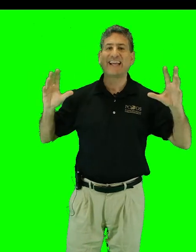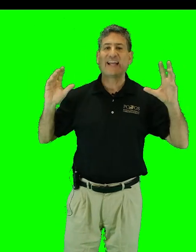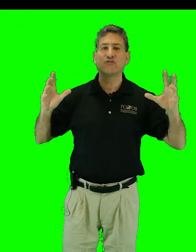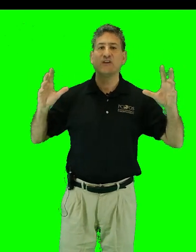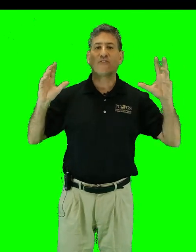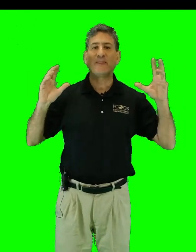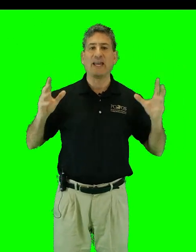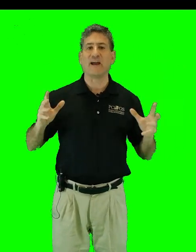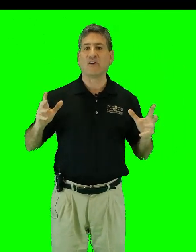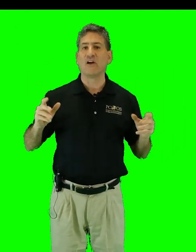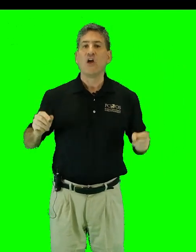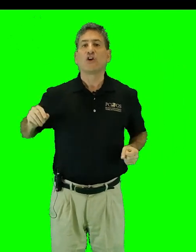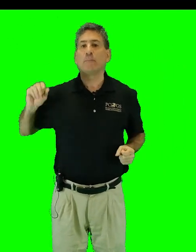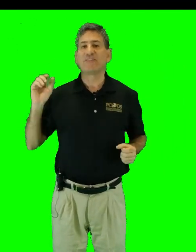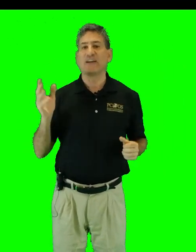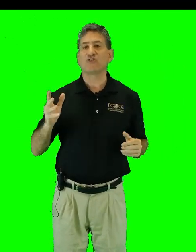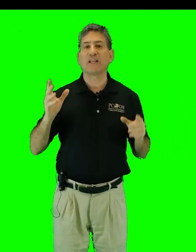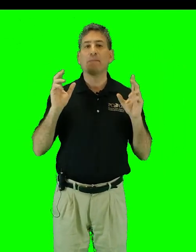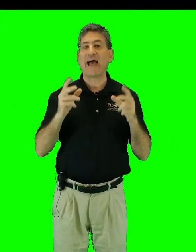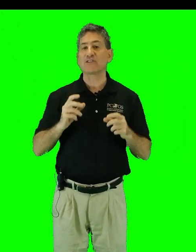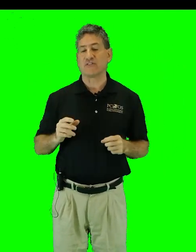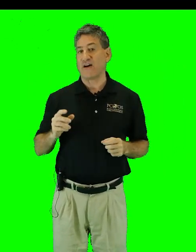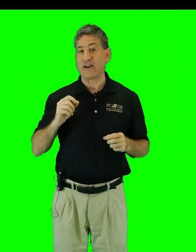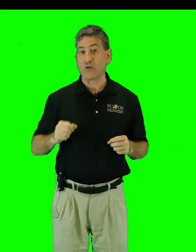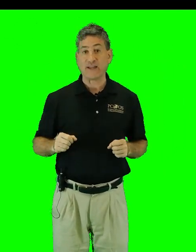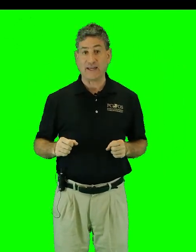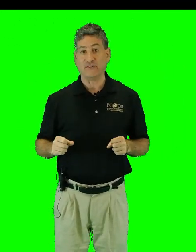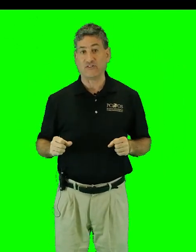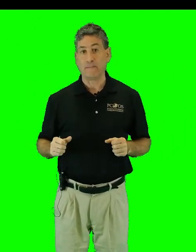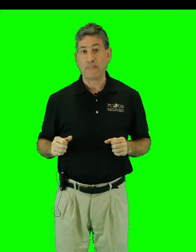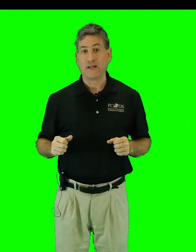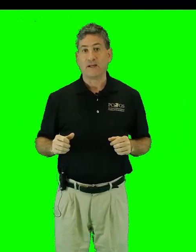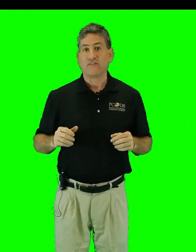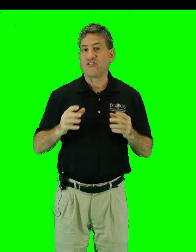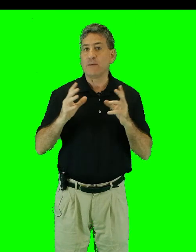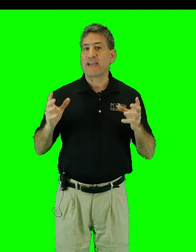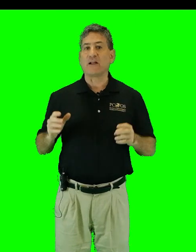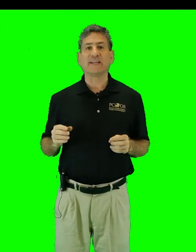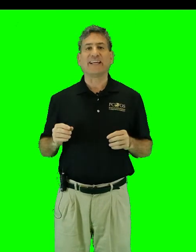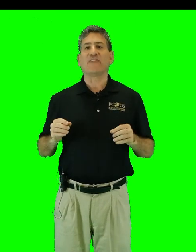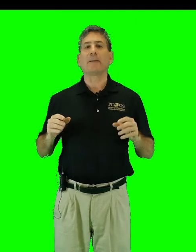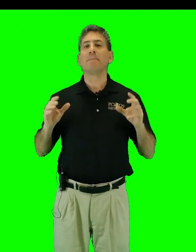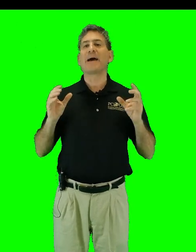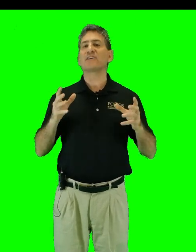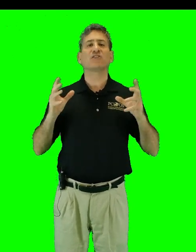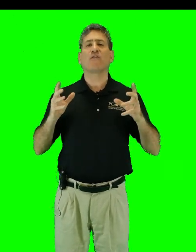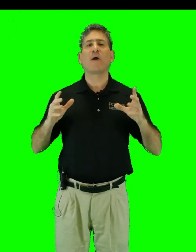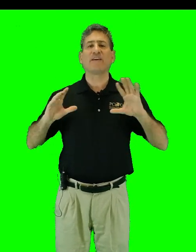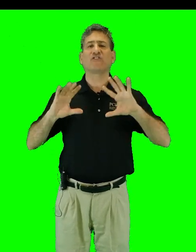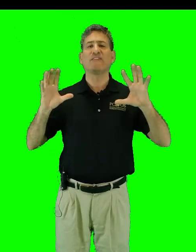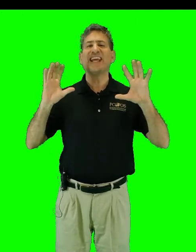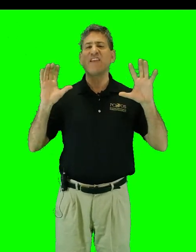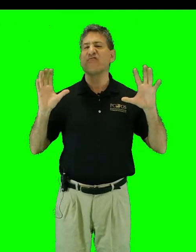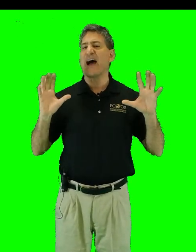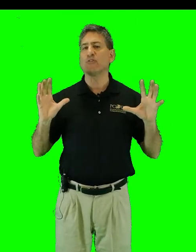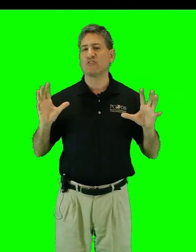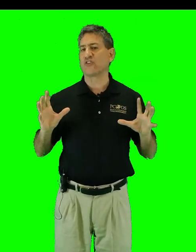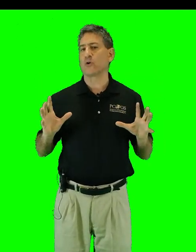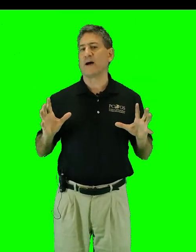energy from the air could potentially pacify hurricanes. The team calculated that a massive array of 78,000 turbines